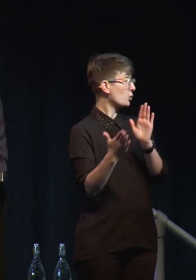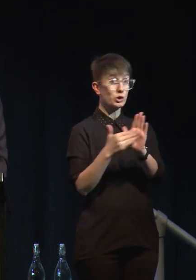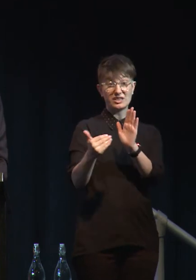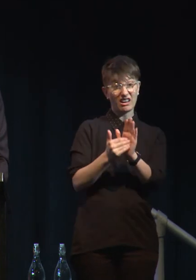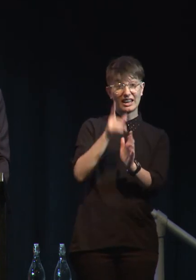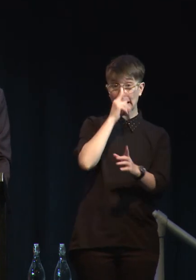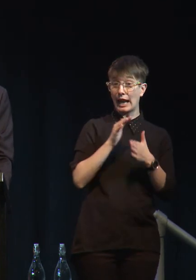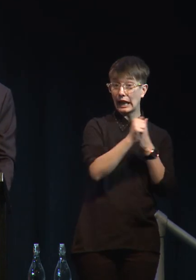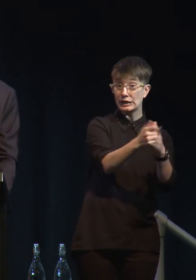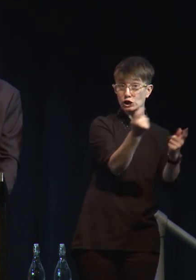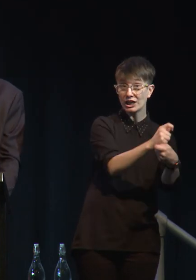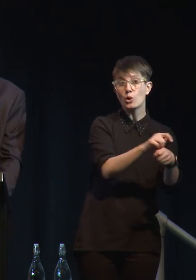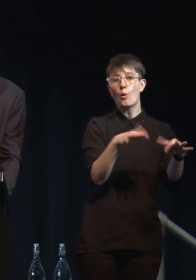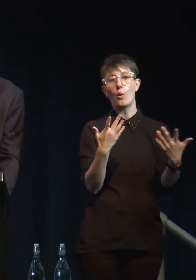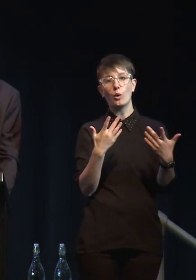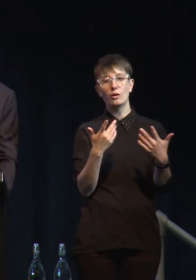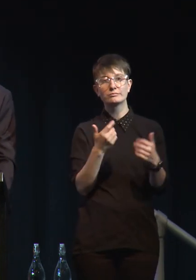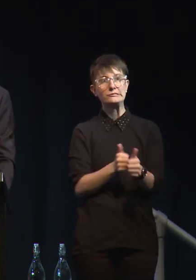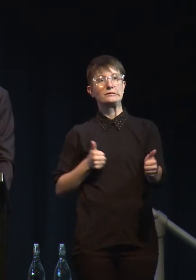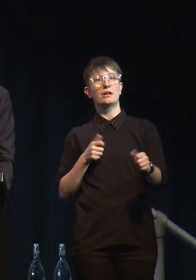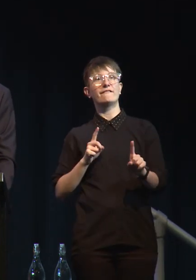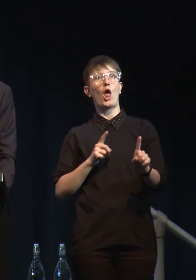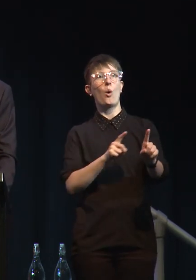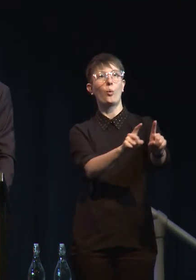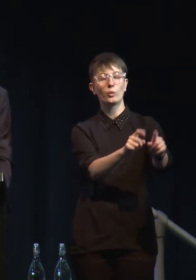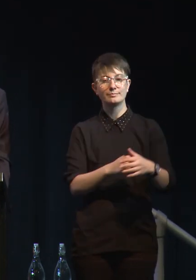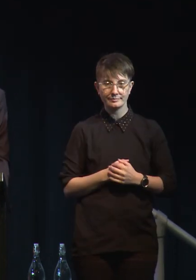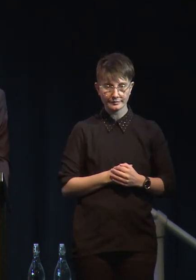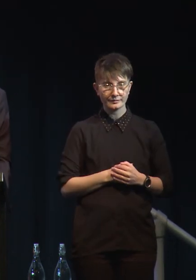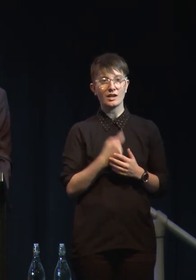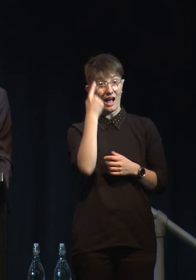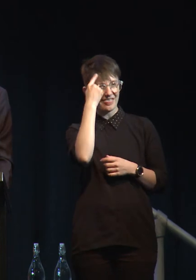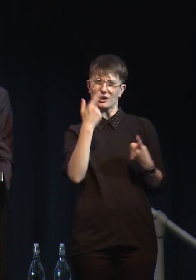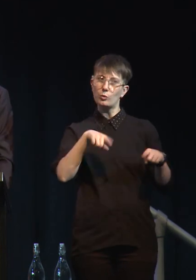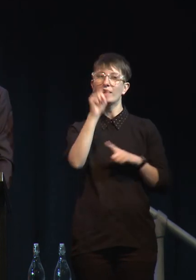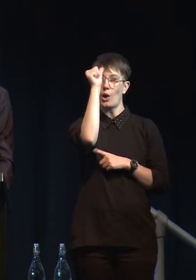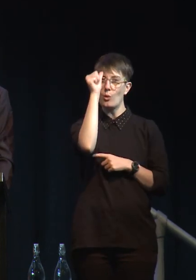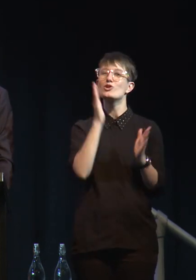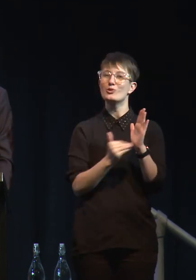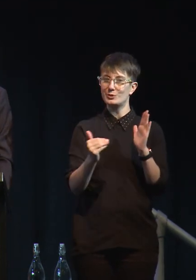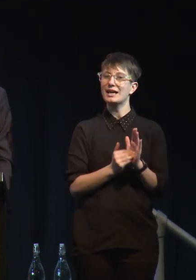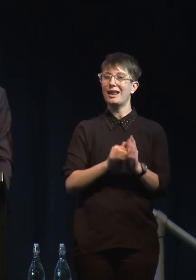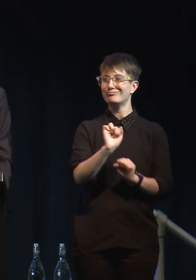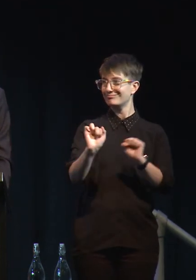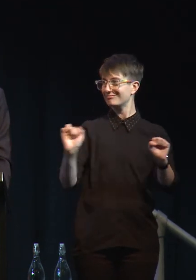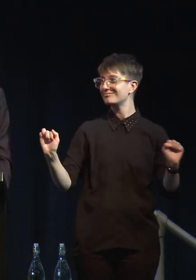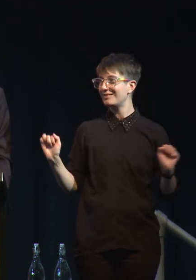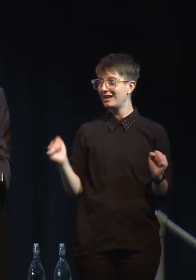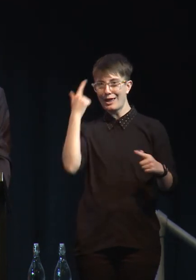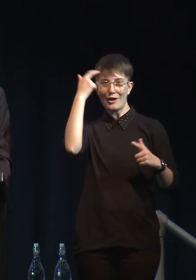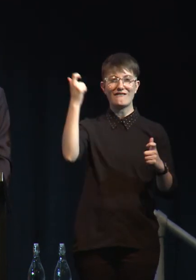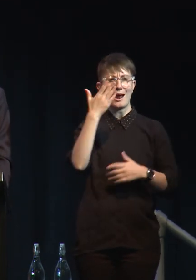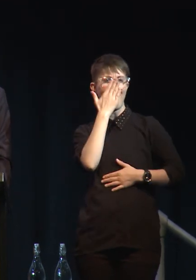we know what's going to happen. I think we know that New Zealand is going to lead because that's the national spirit. We're great innovators here.